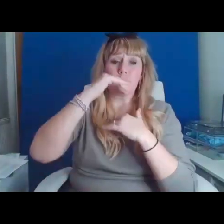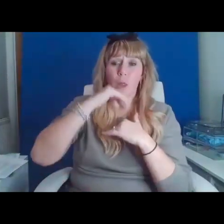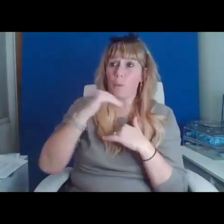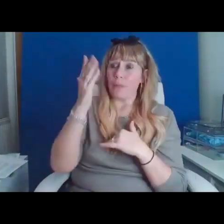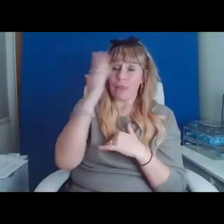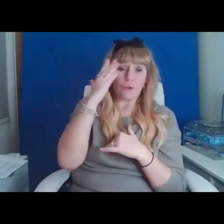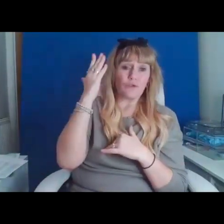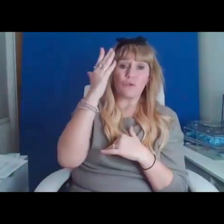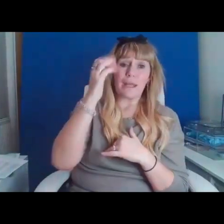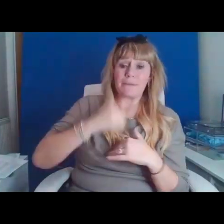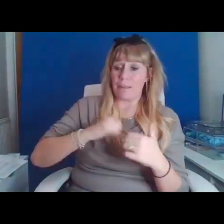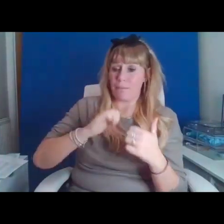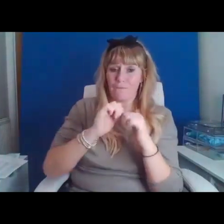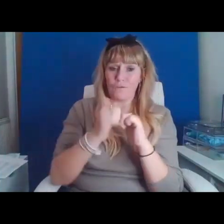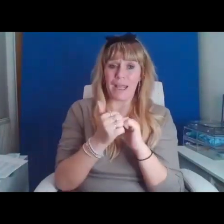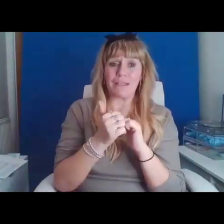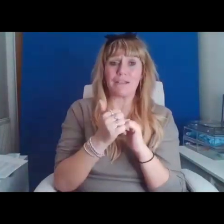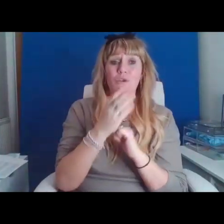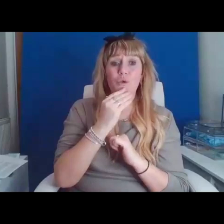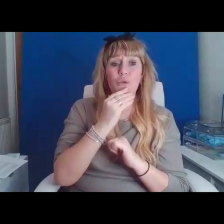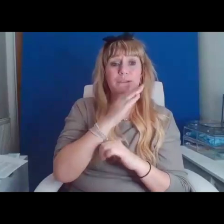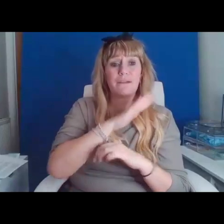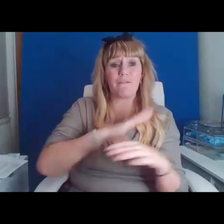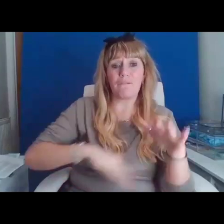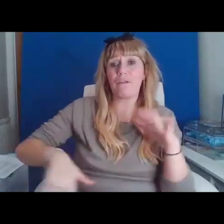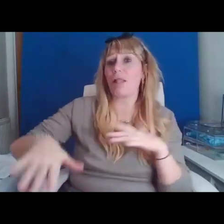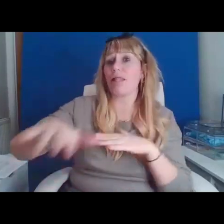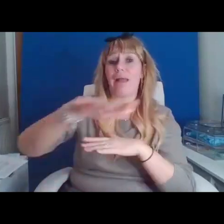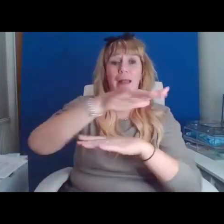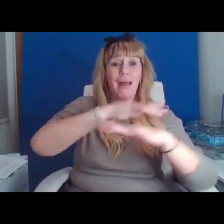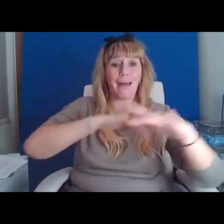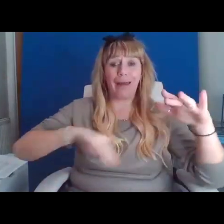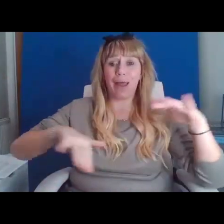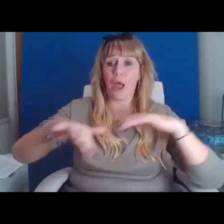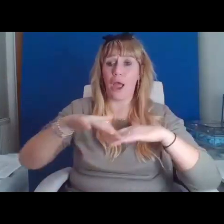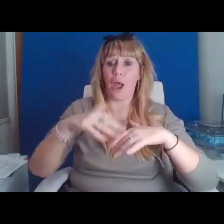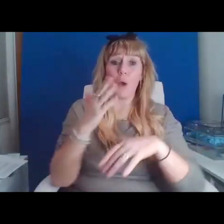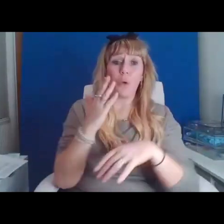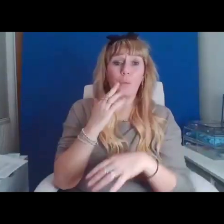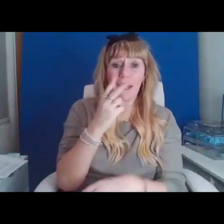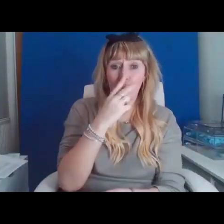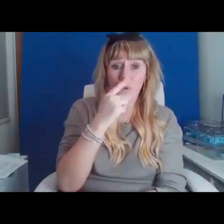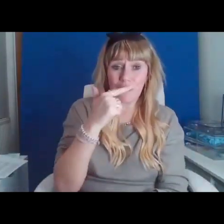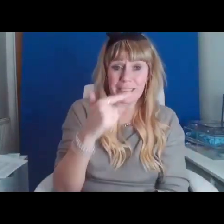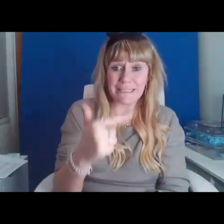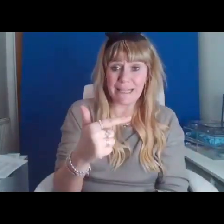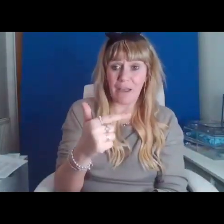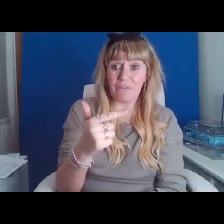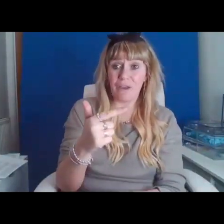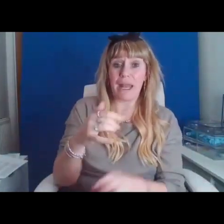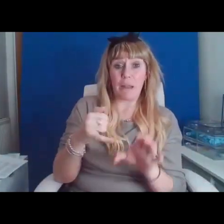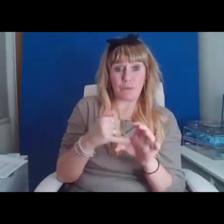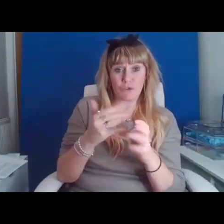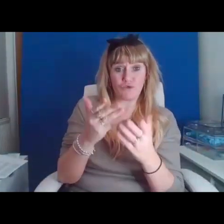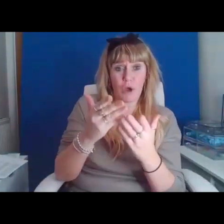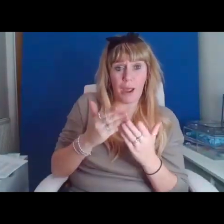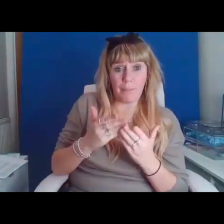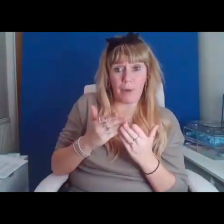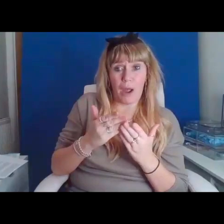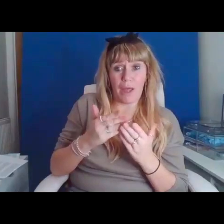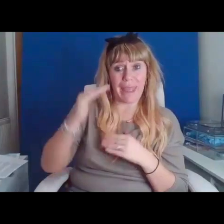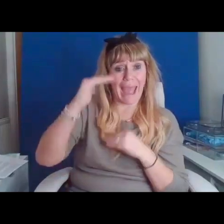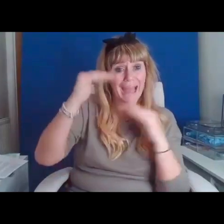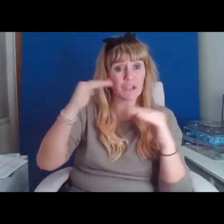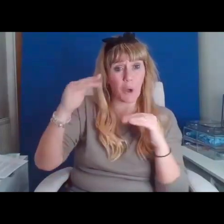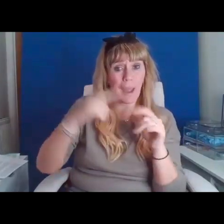air. When I was 27, it was prescribed to me by the adult ADHD services, I was told